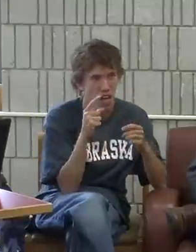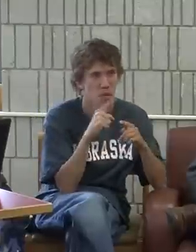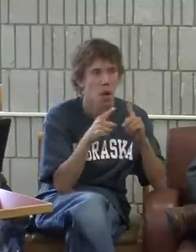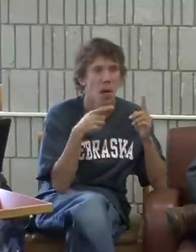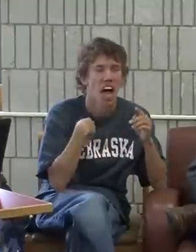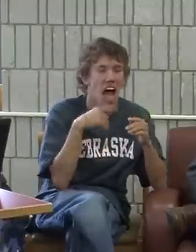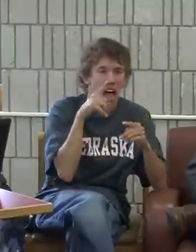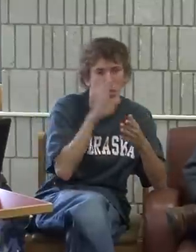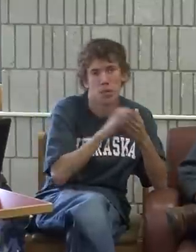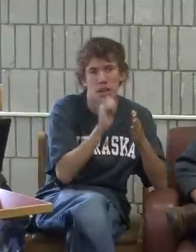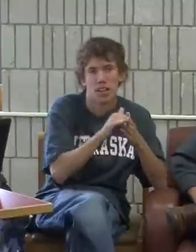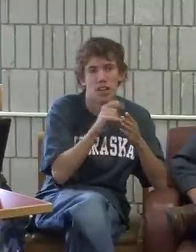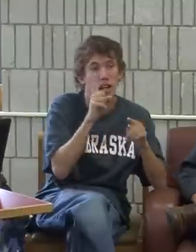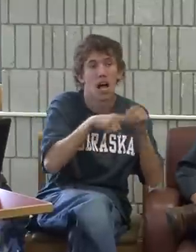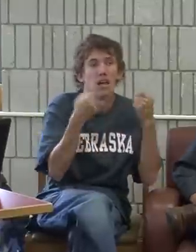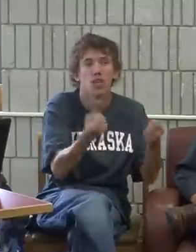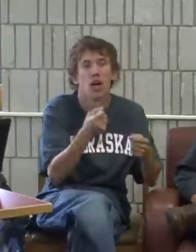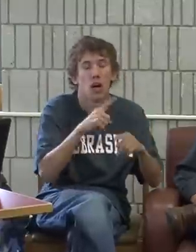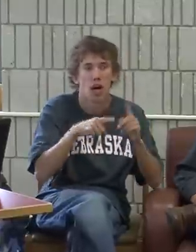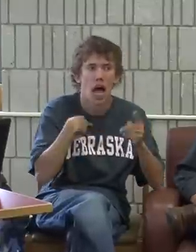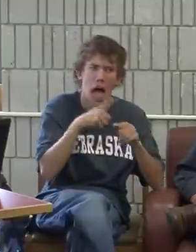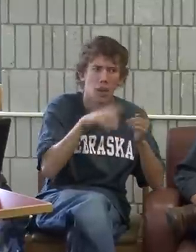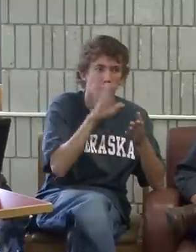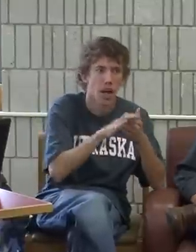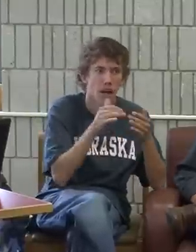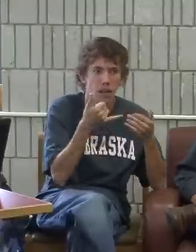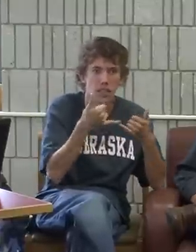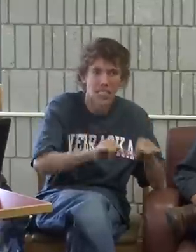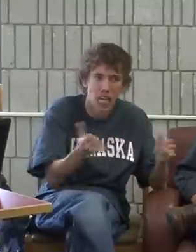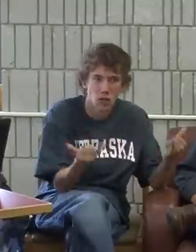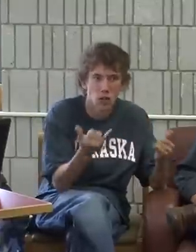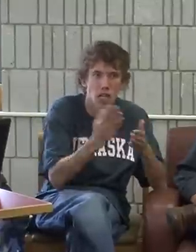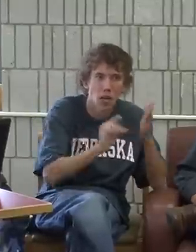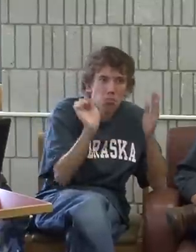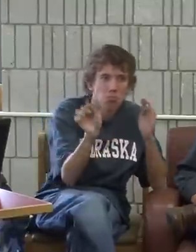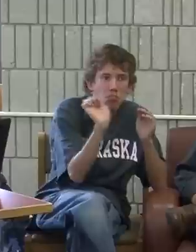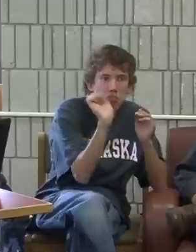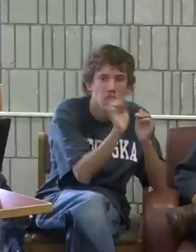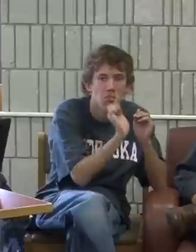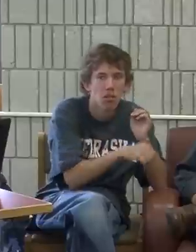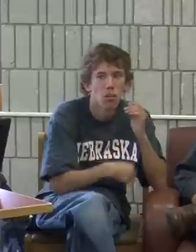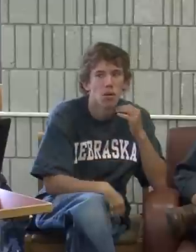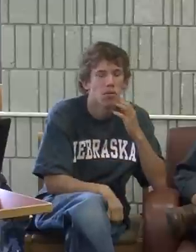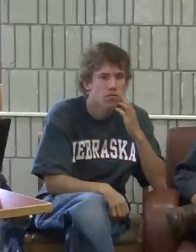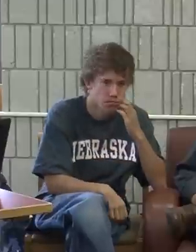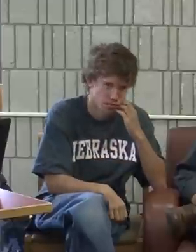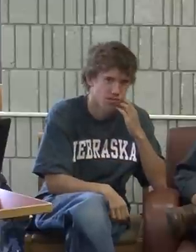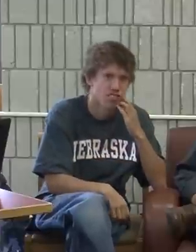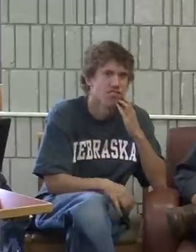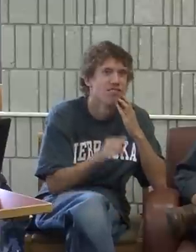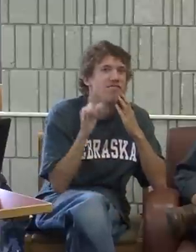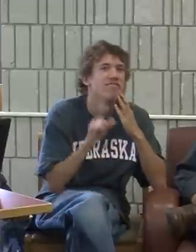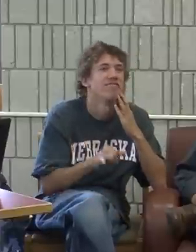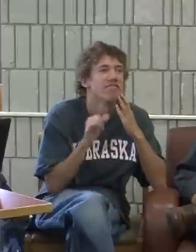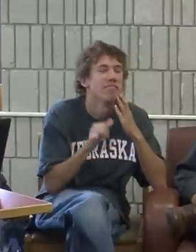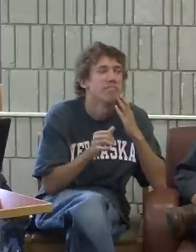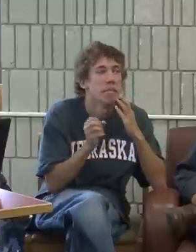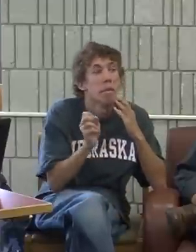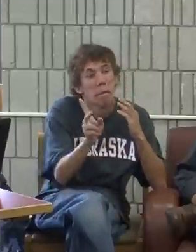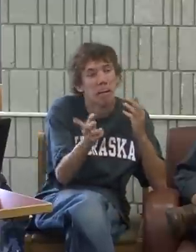couldn't drive. But I couldn't believe that people still think that some Deaf people don't drive. I was